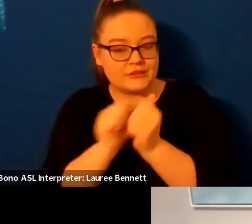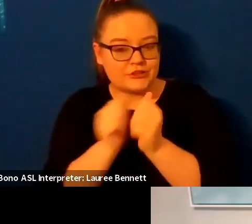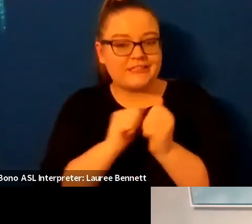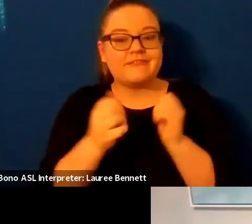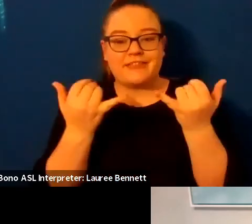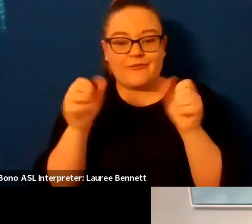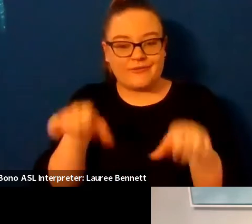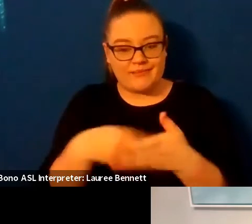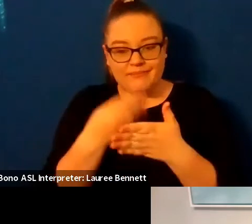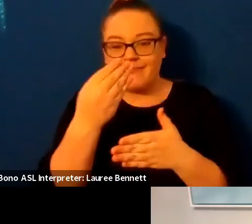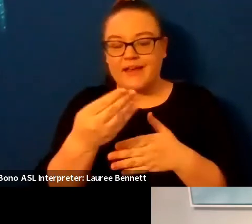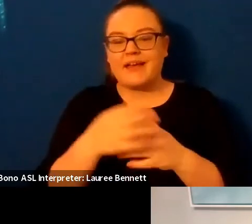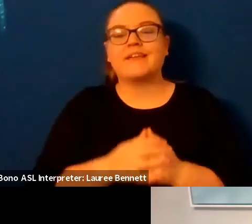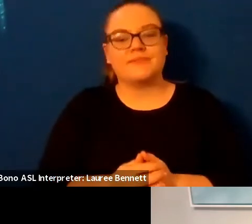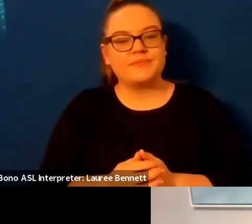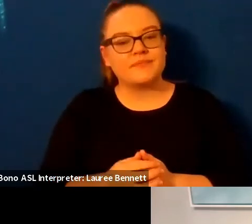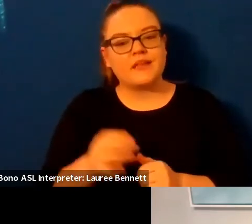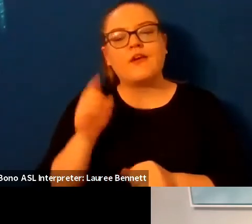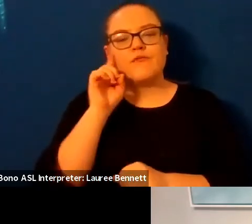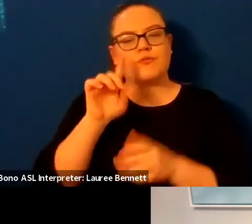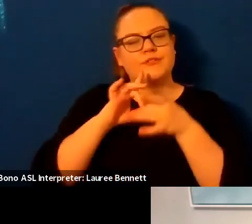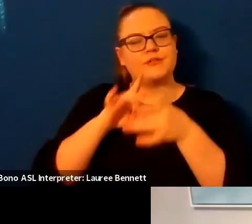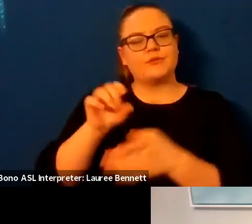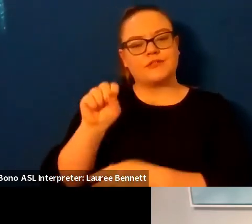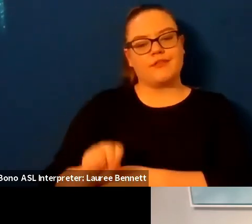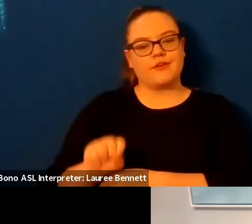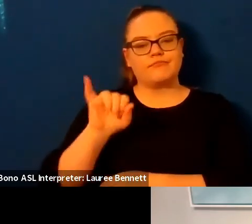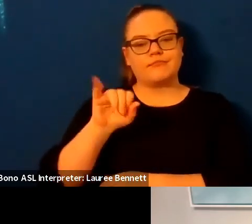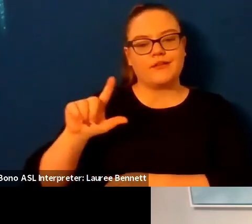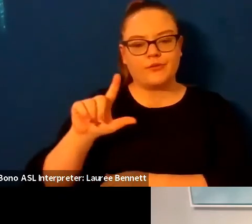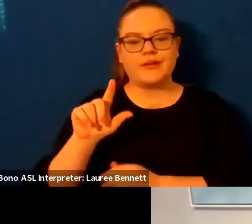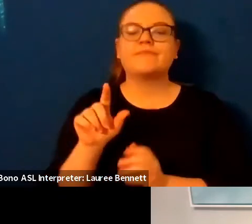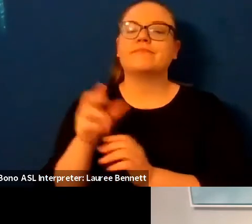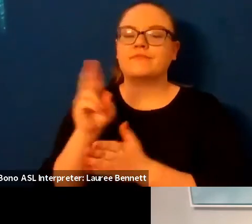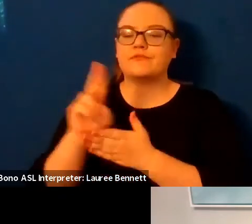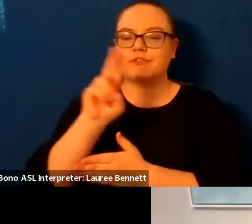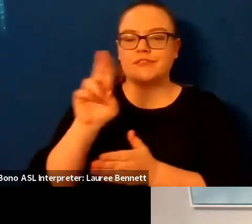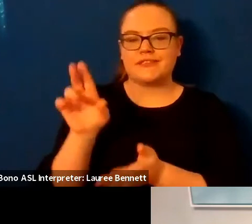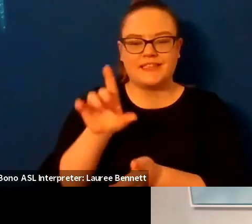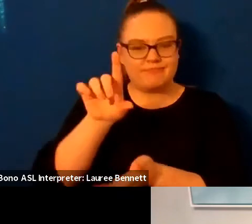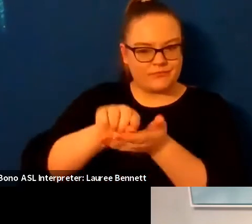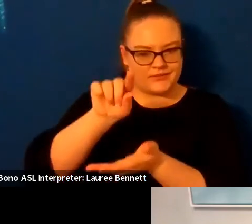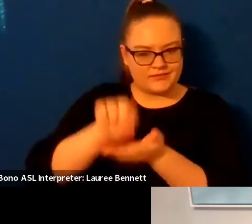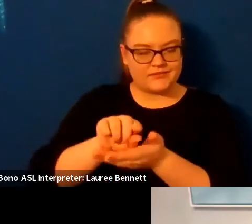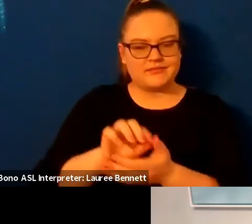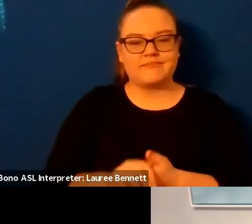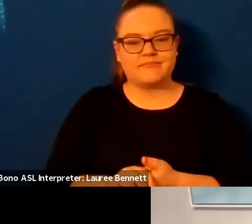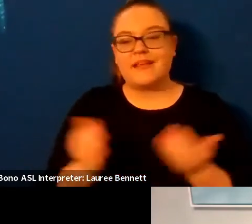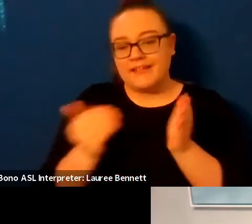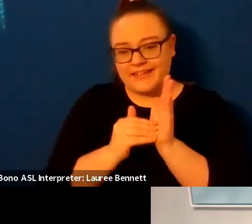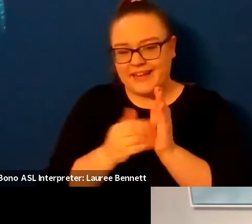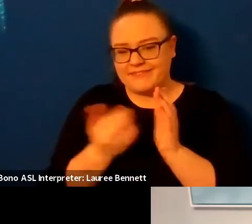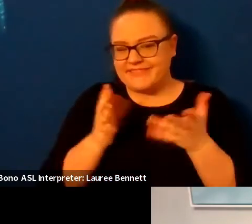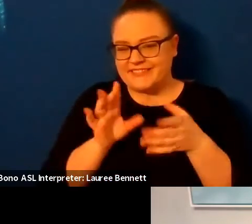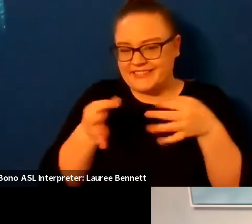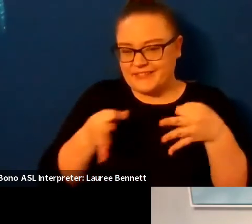from southern illinois university press she is a senior poetry editor at the rumpus as i already told you and teaches at the